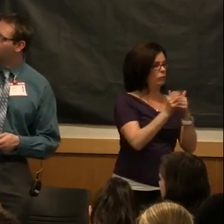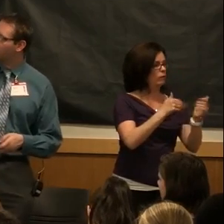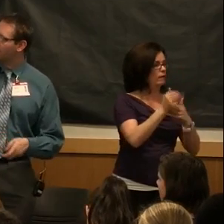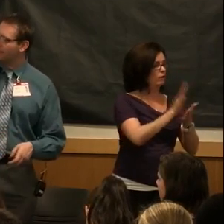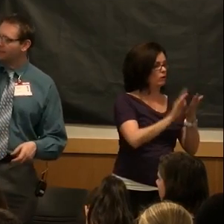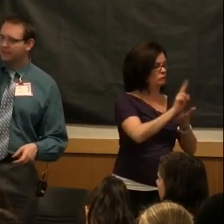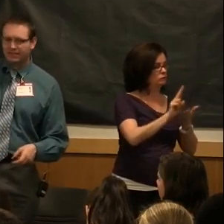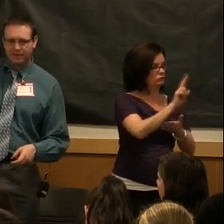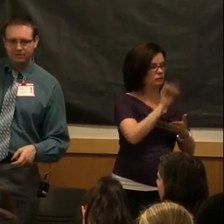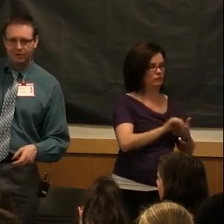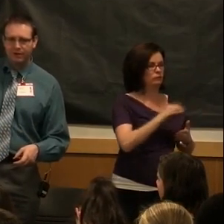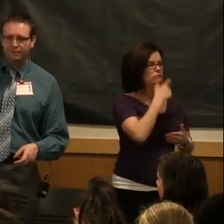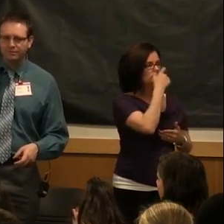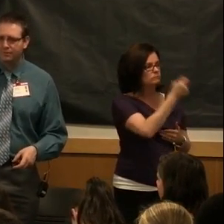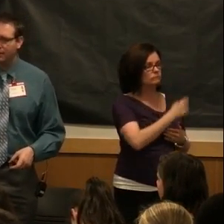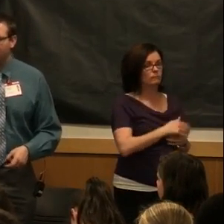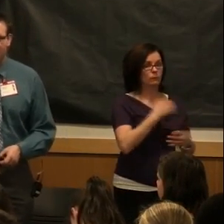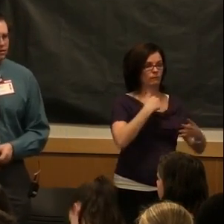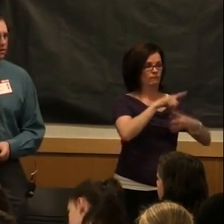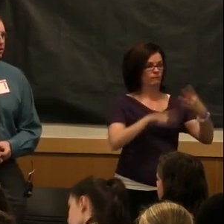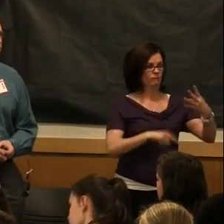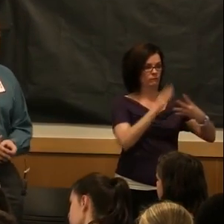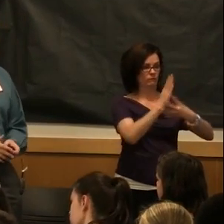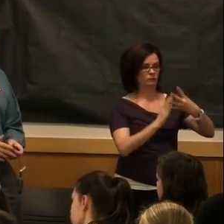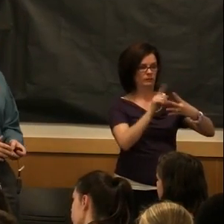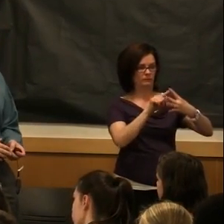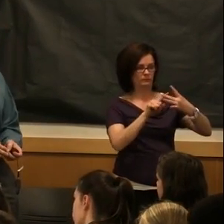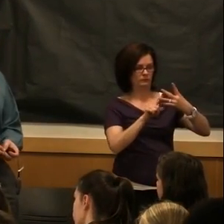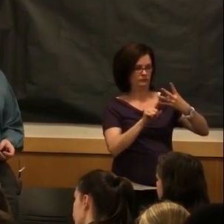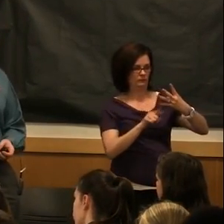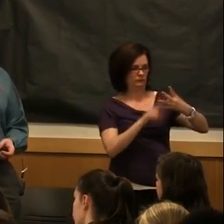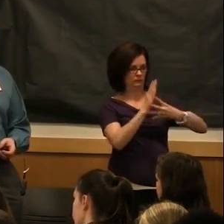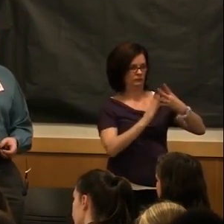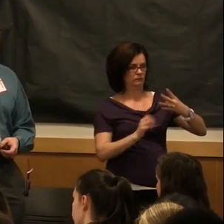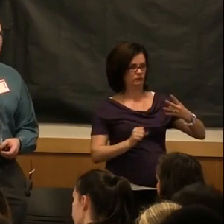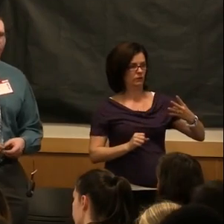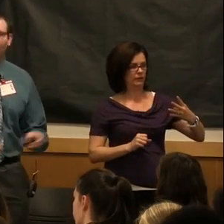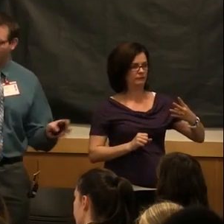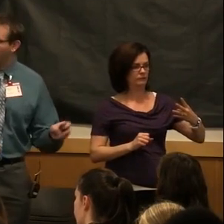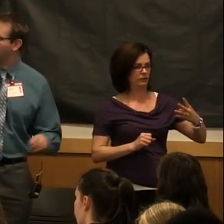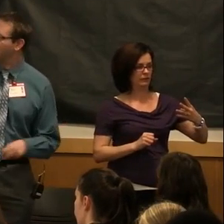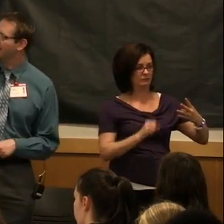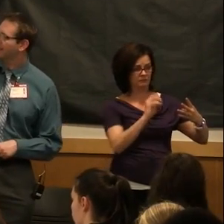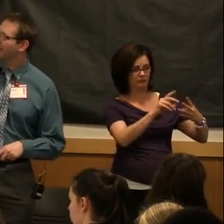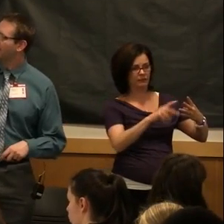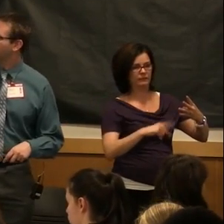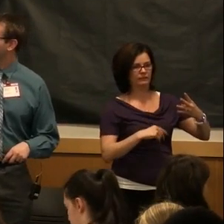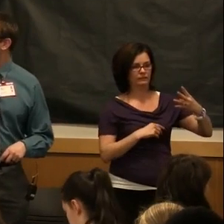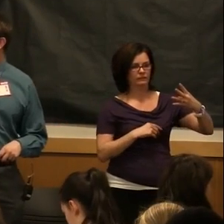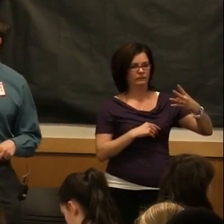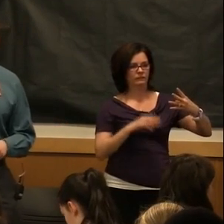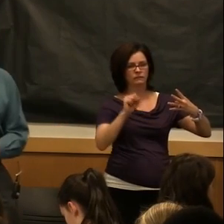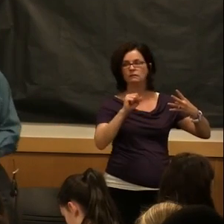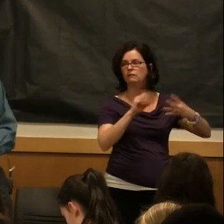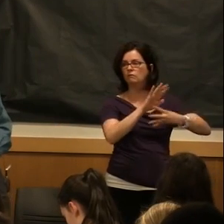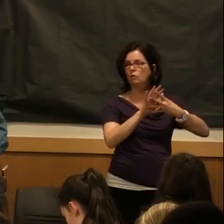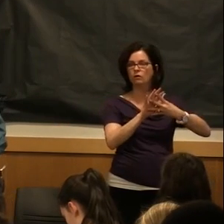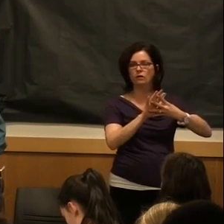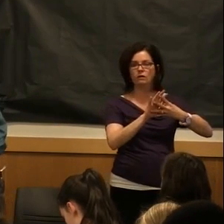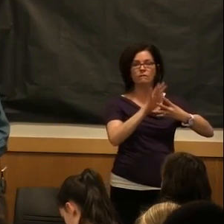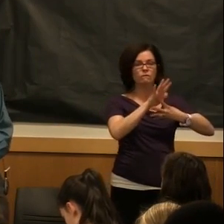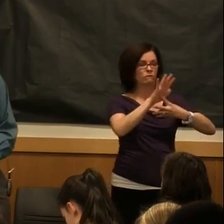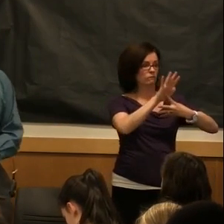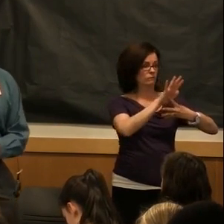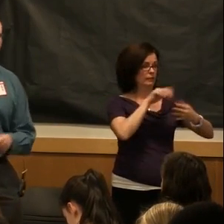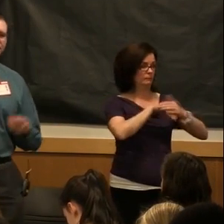we have four pretty easy steps for you. Thank you. I'm sorry, Okay. Sorry. So your first step is